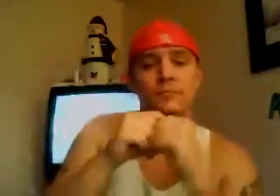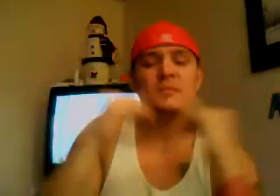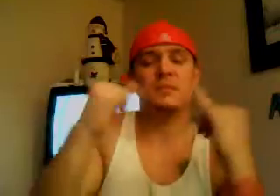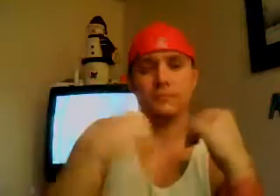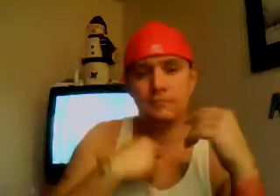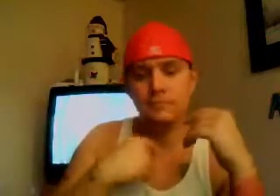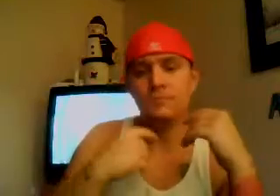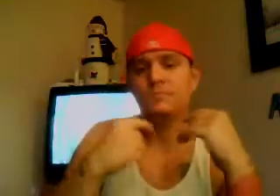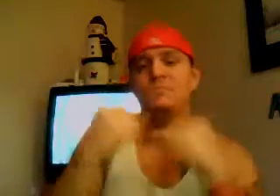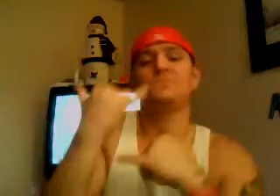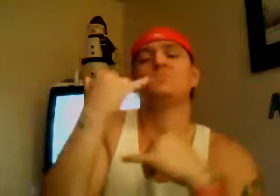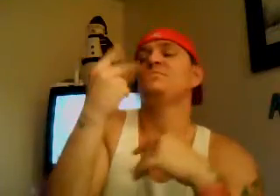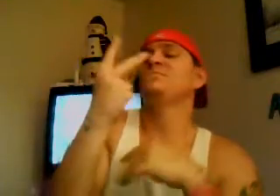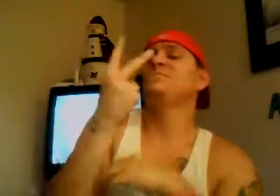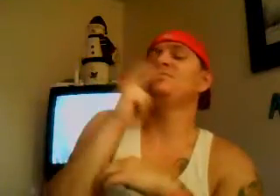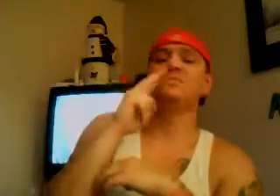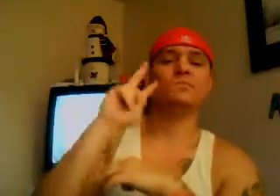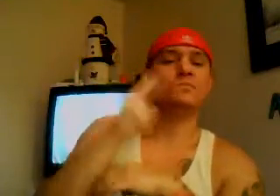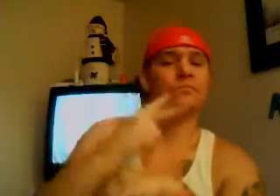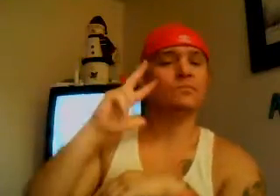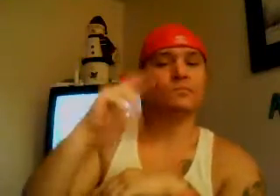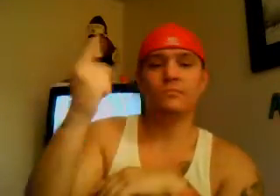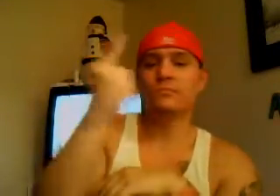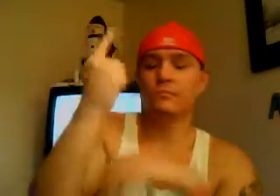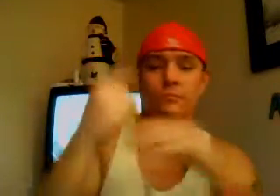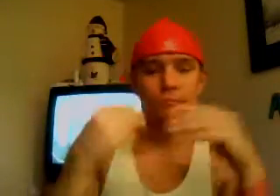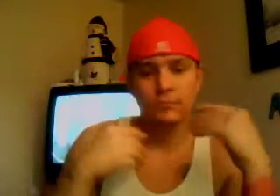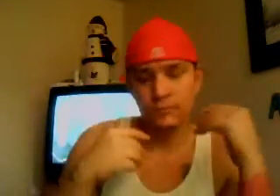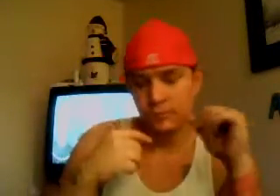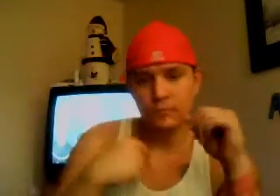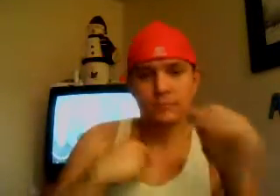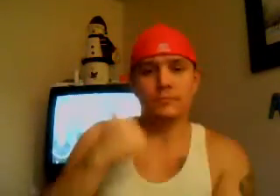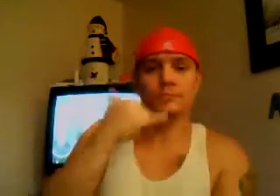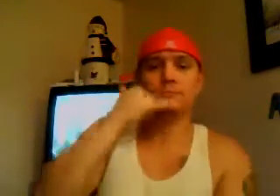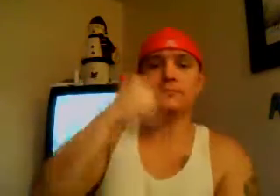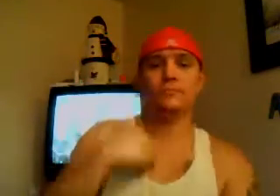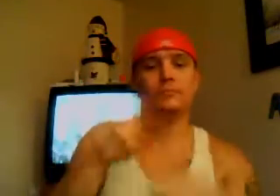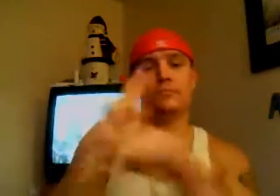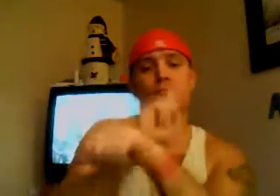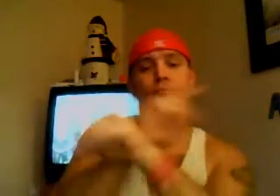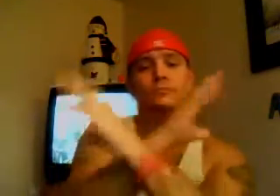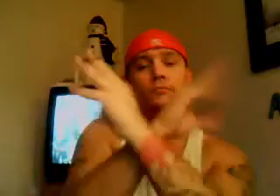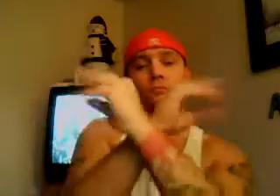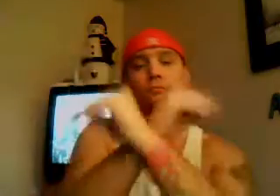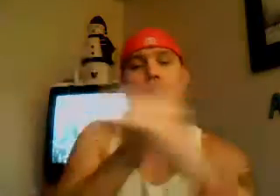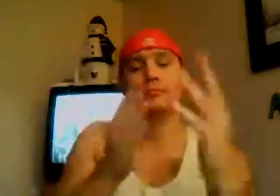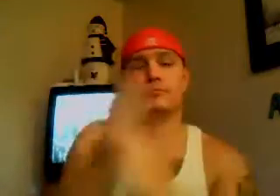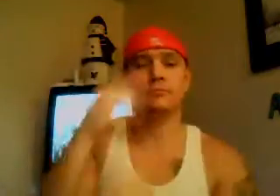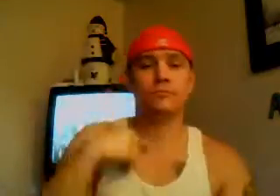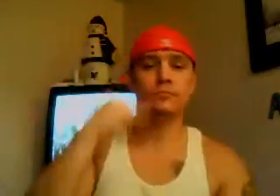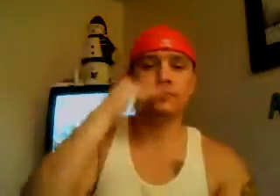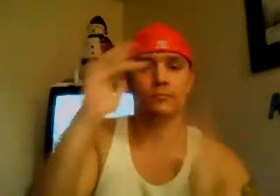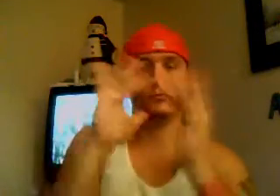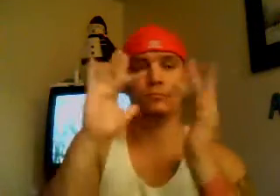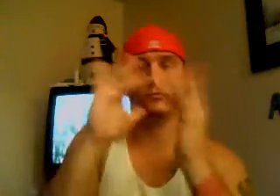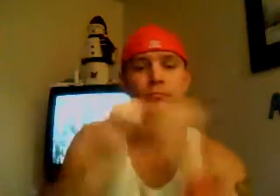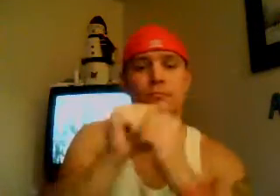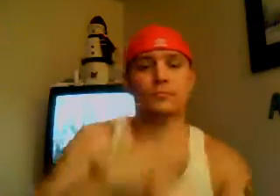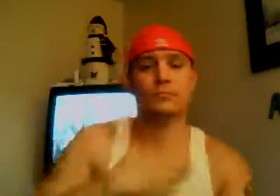wasn't the killer that was on the minds of the people we spoke with, so much as Lakewood officers Mark Renegar, Greg Richards, Tina Griswold, and Ronald Owens.